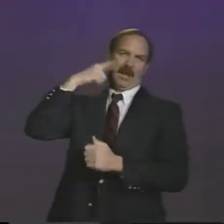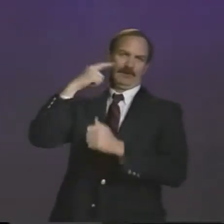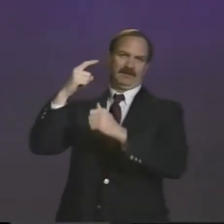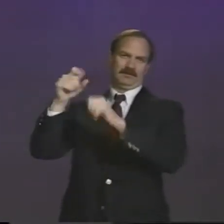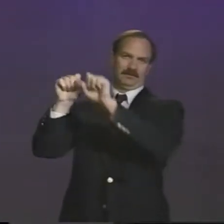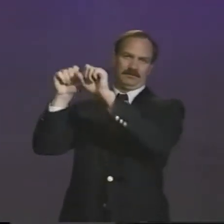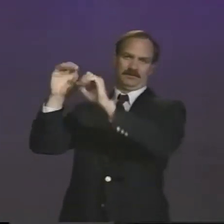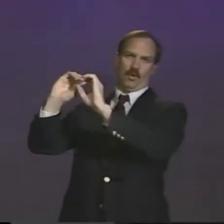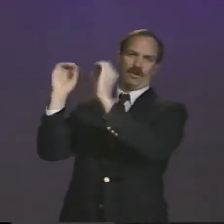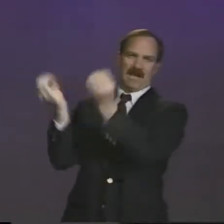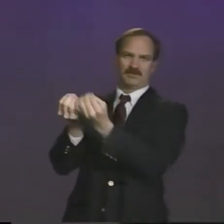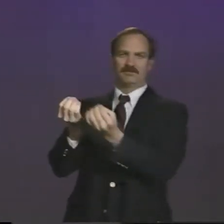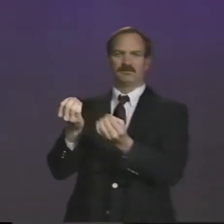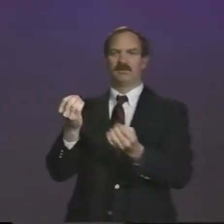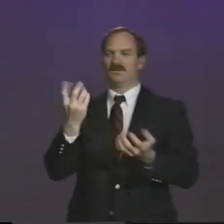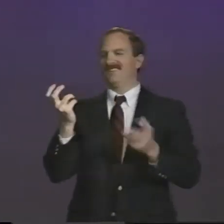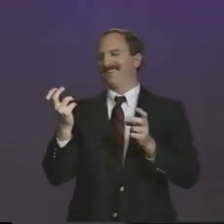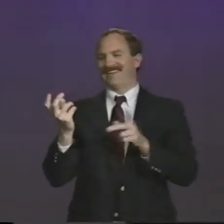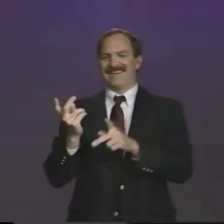Commission on Skiing,